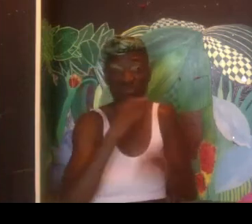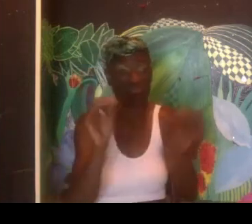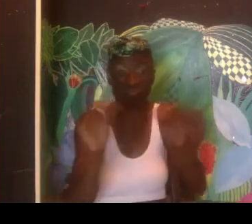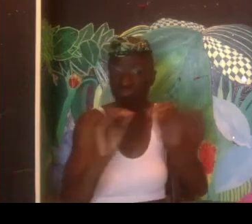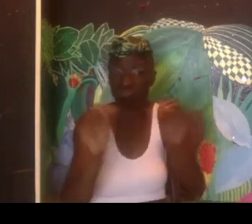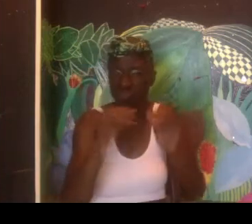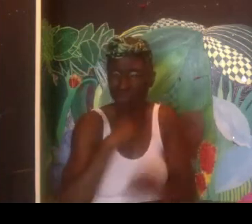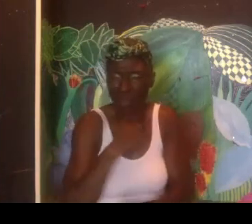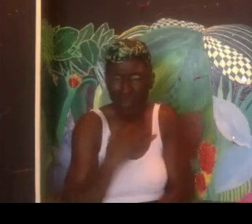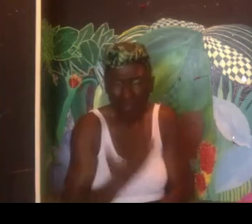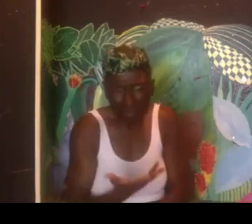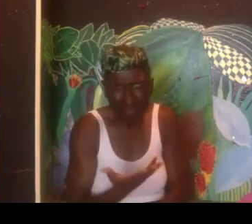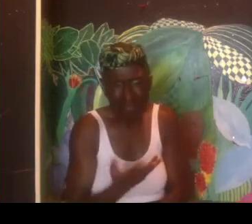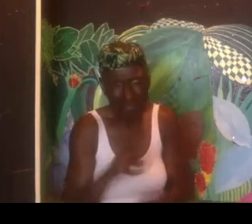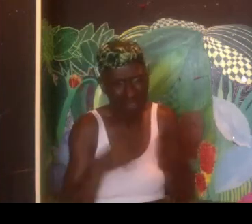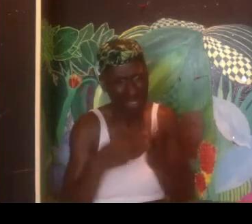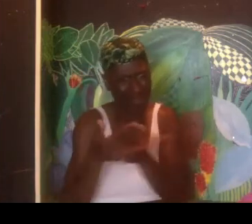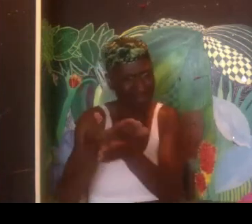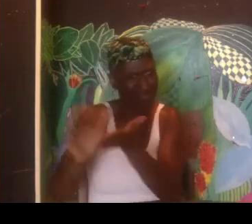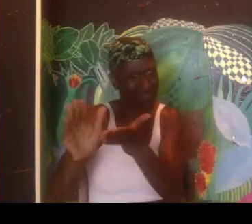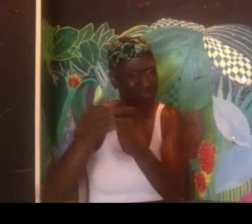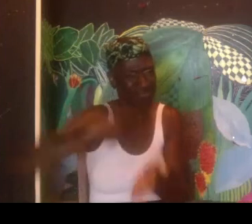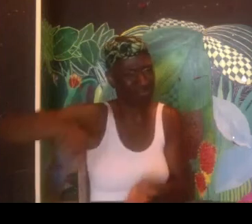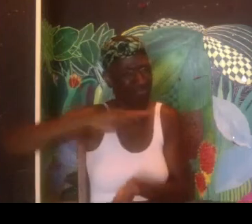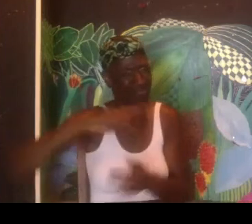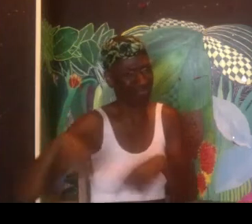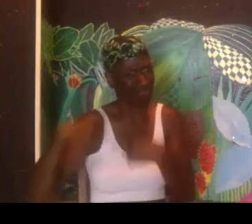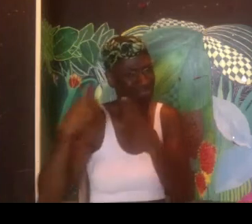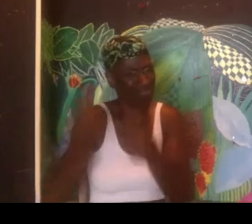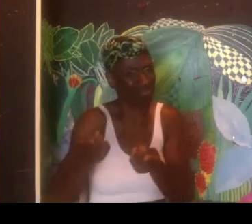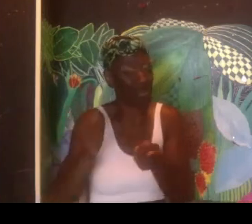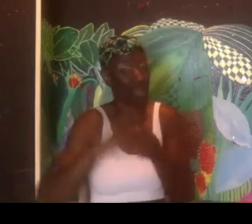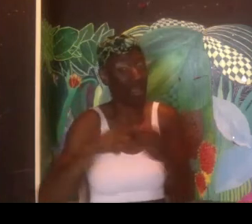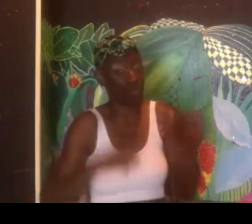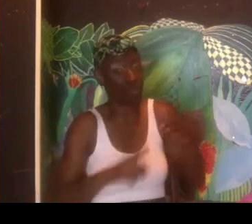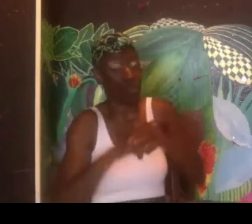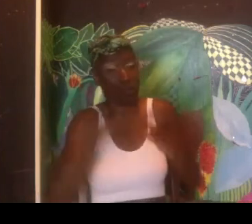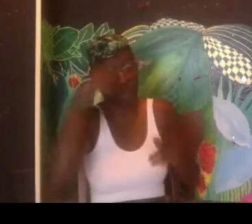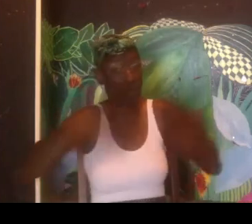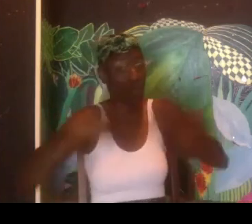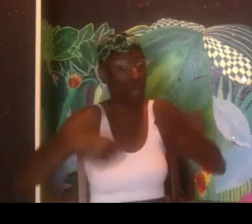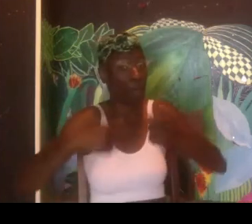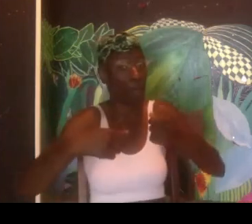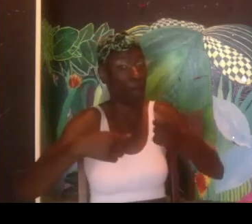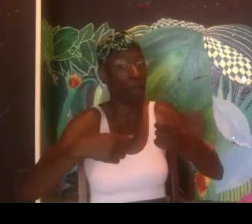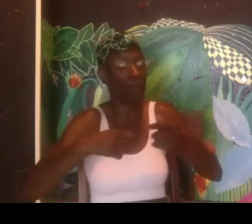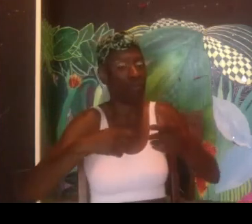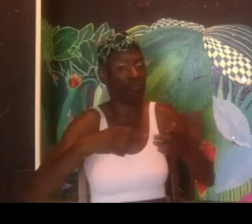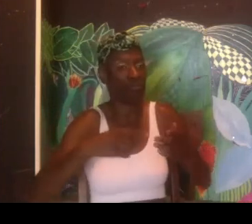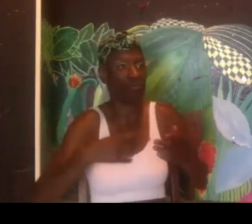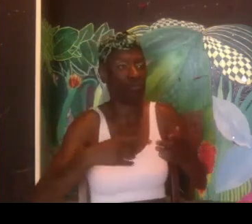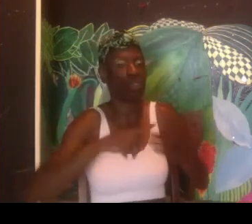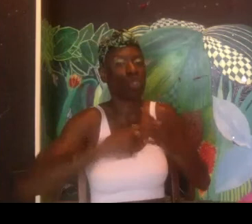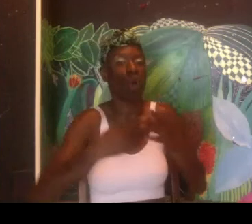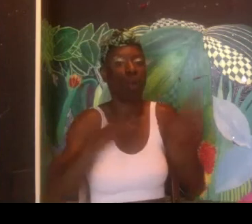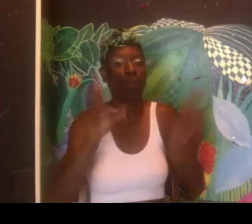of database of some kind. Like, do you have any history or anything documented about any BIPOC artists? And they didn't have